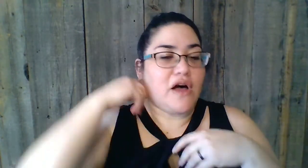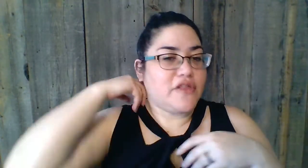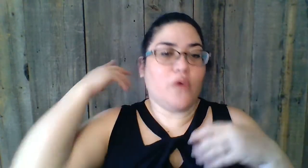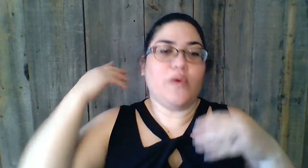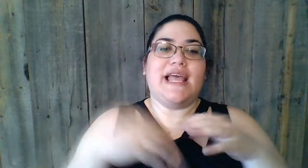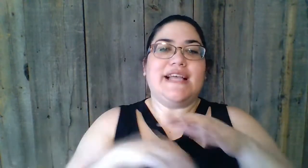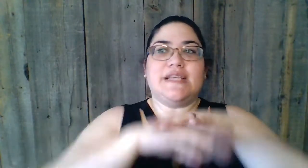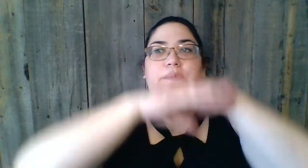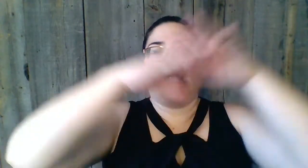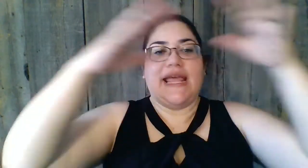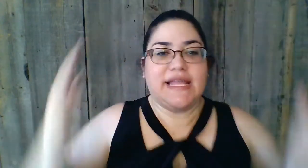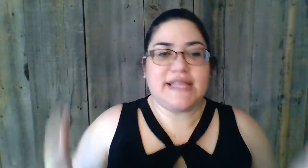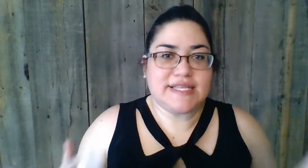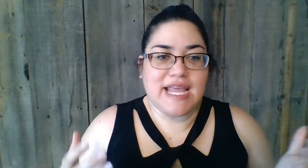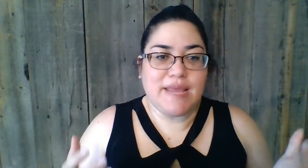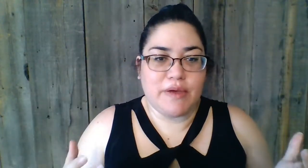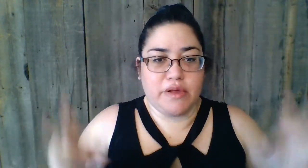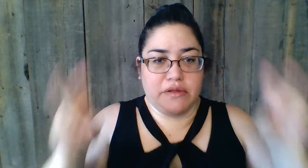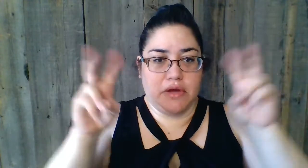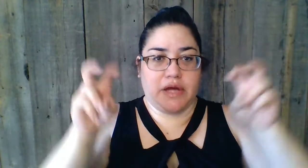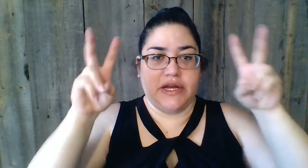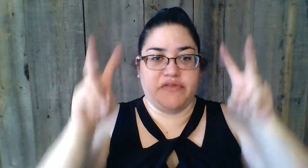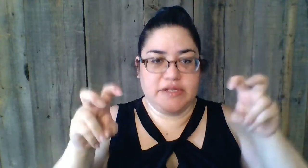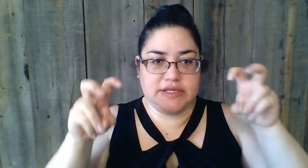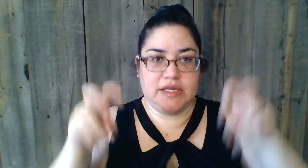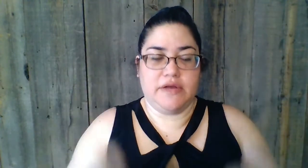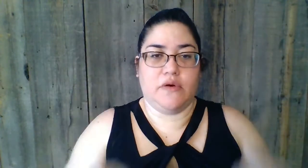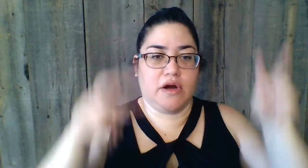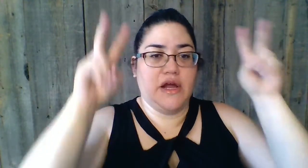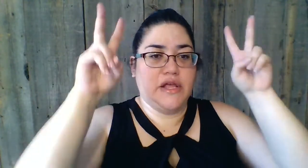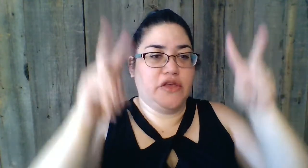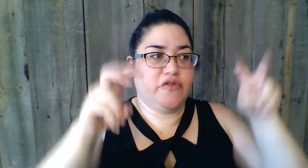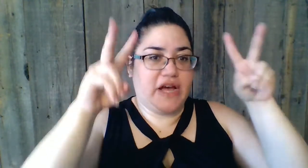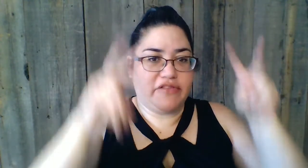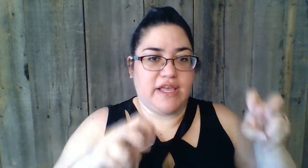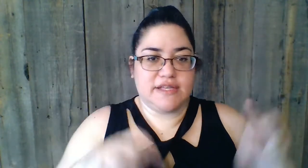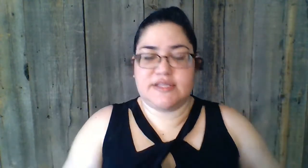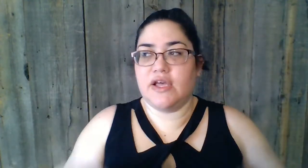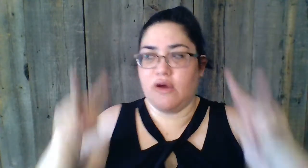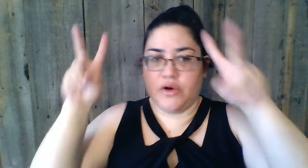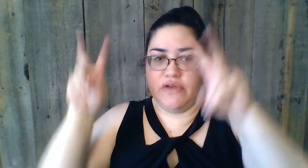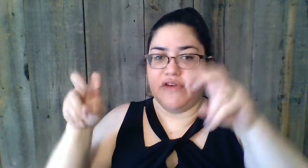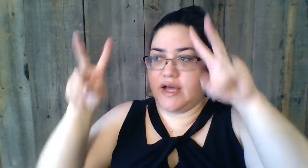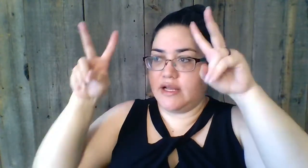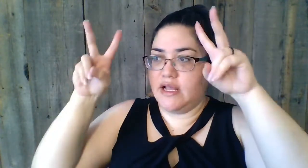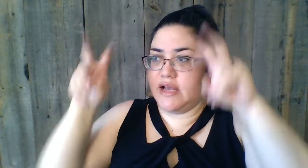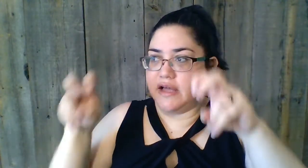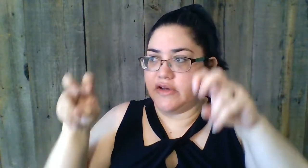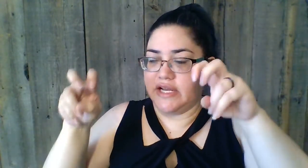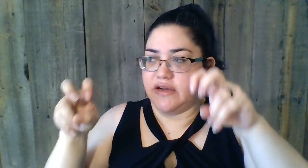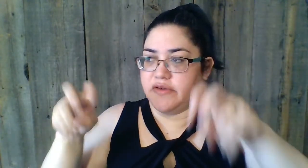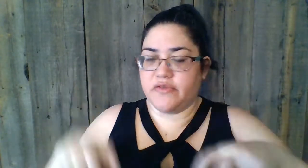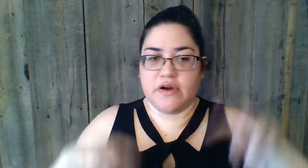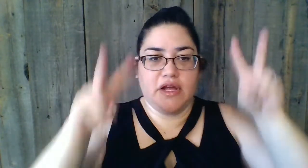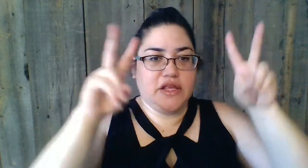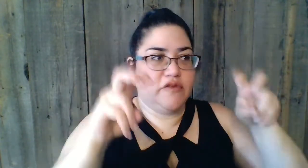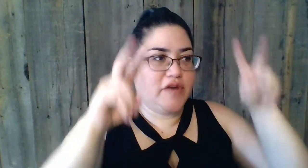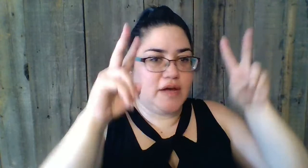although we like to blanket the statement with not enough insulin or you've got this or you've got not good enough or you've got